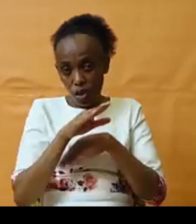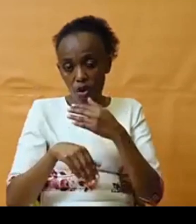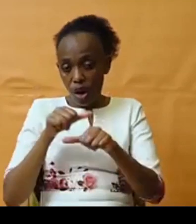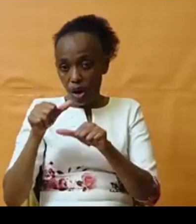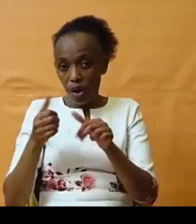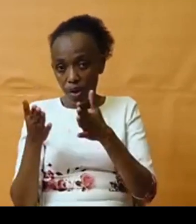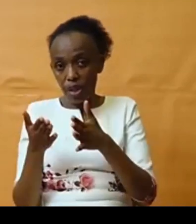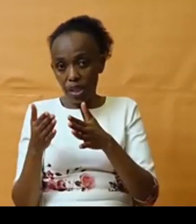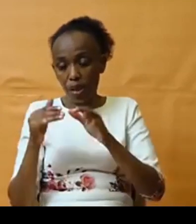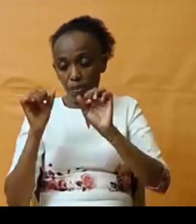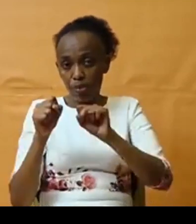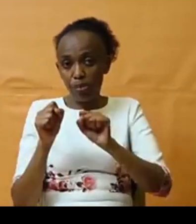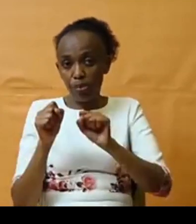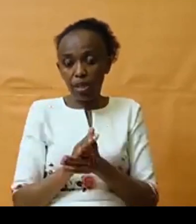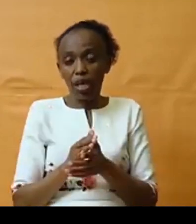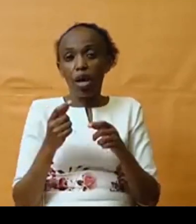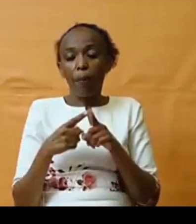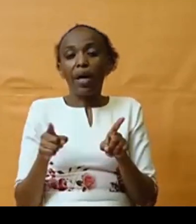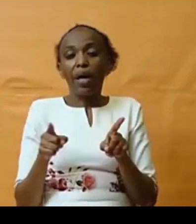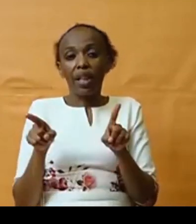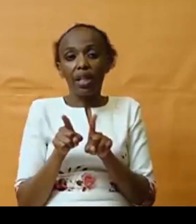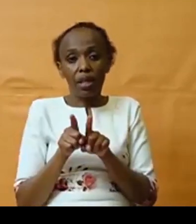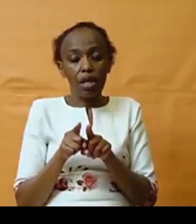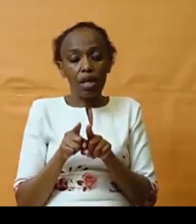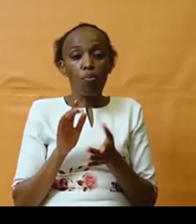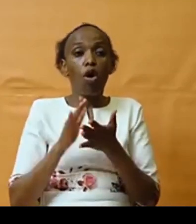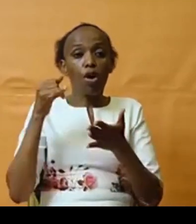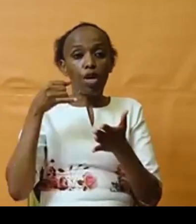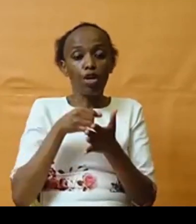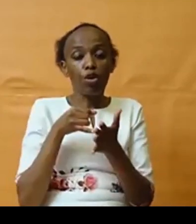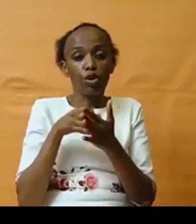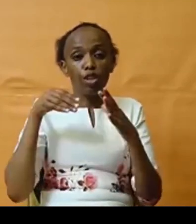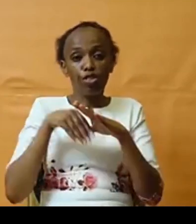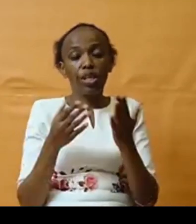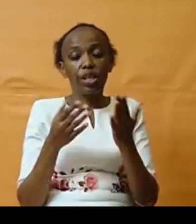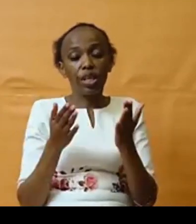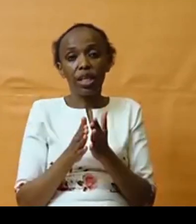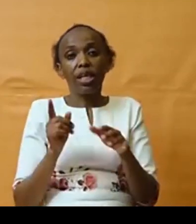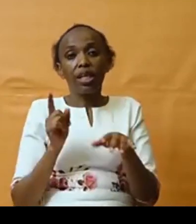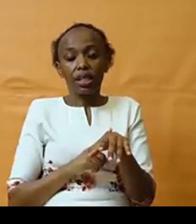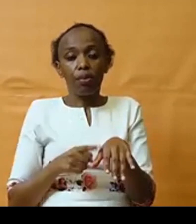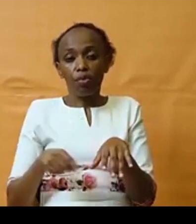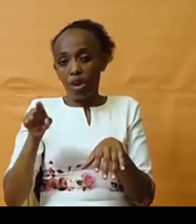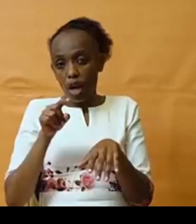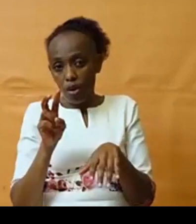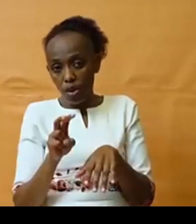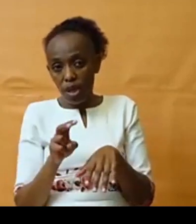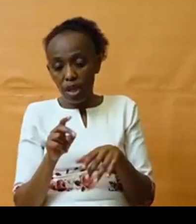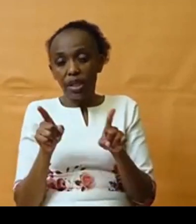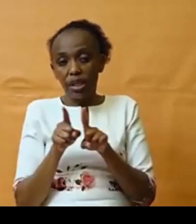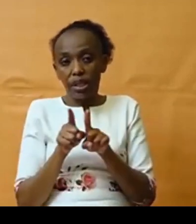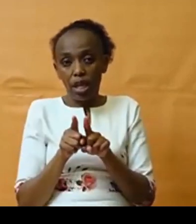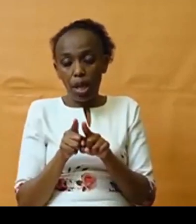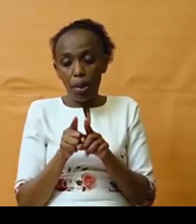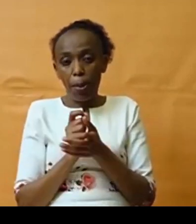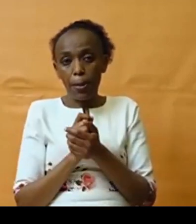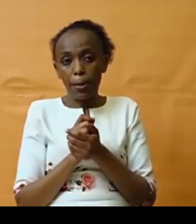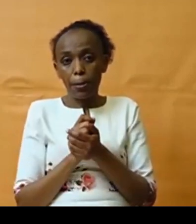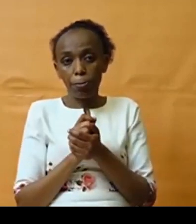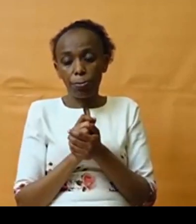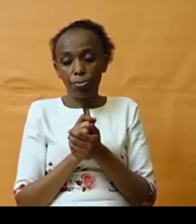but they should be more inclusive in, as we are designing them, they should just not be the preserve